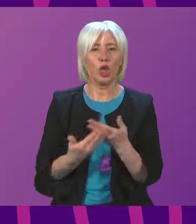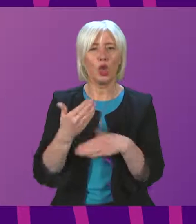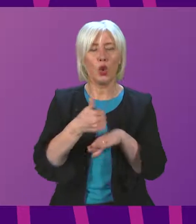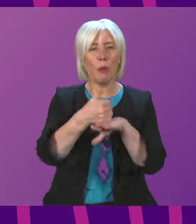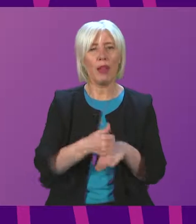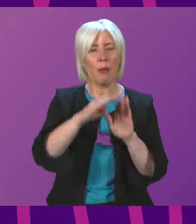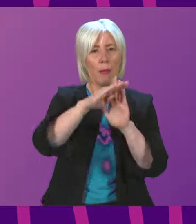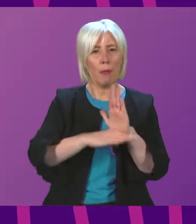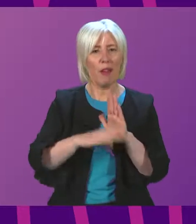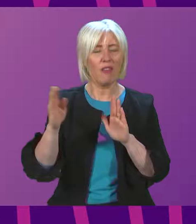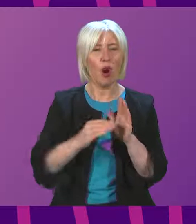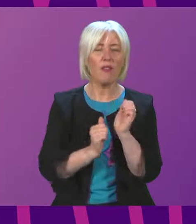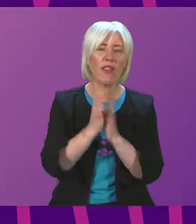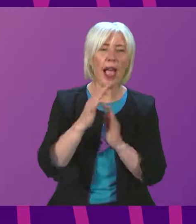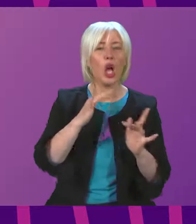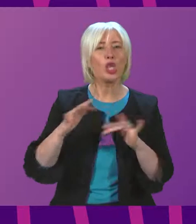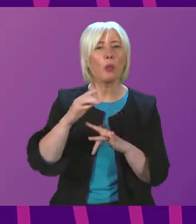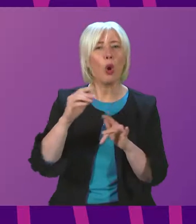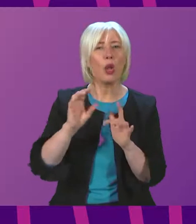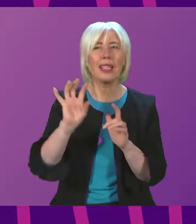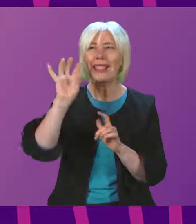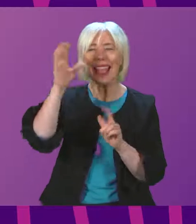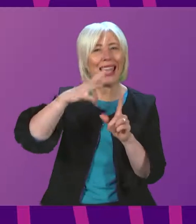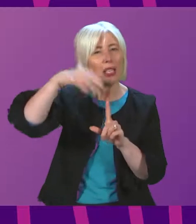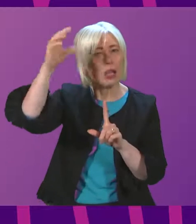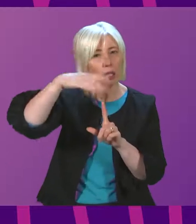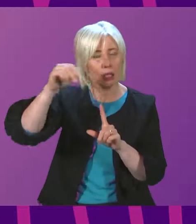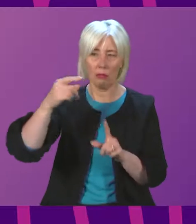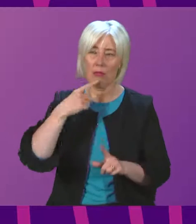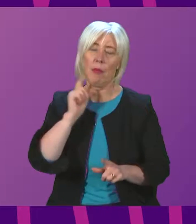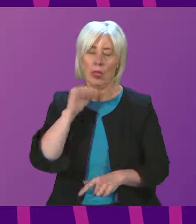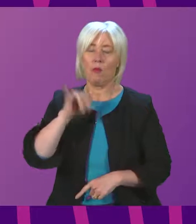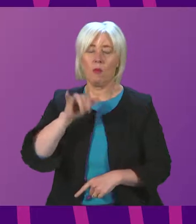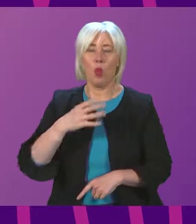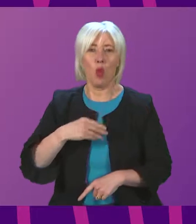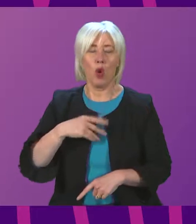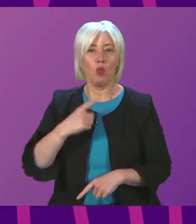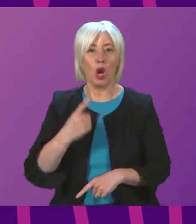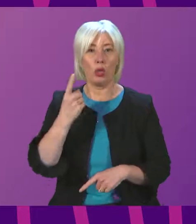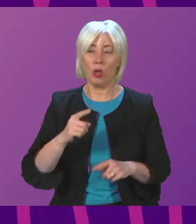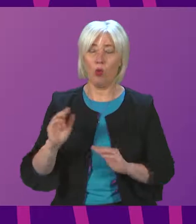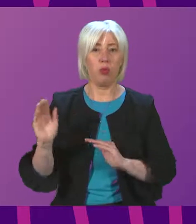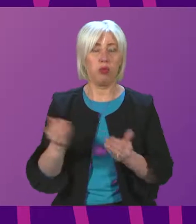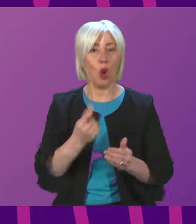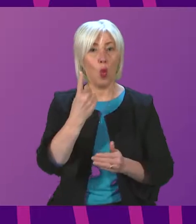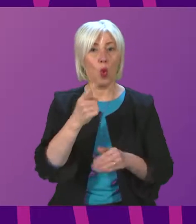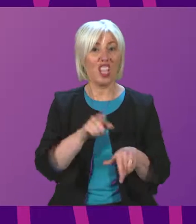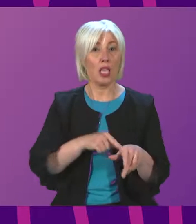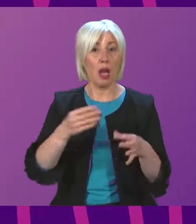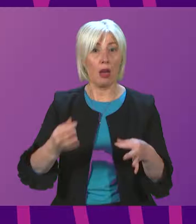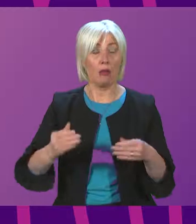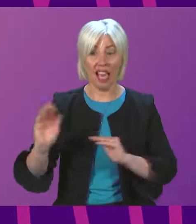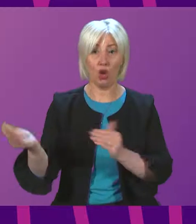smoke detectors across all housing. People told us they were in favour of swift action with a proposed one-year period of introduction of regulations,